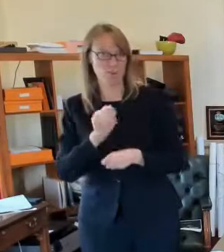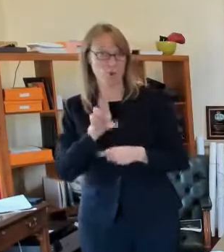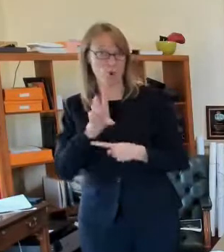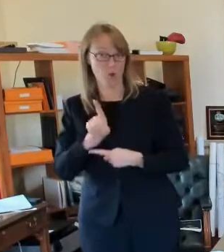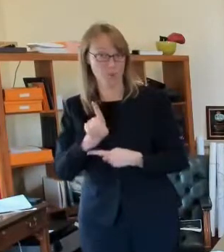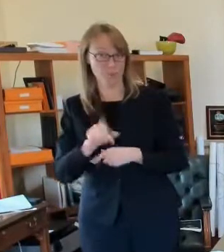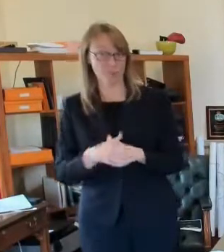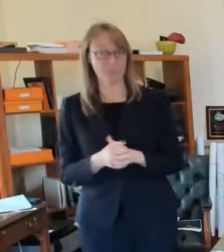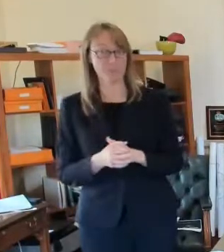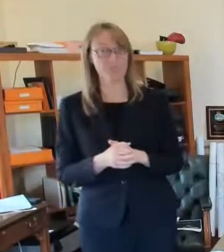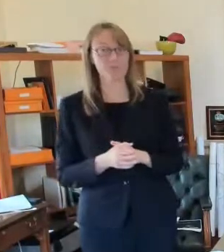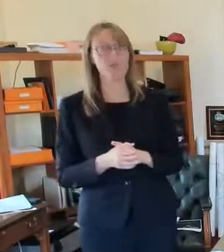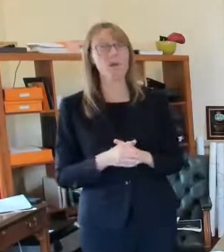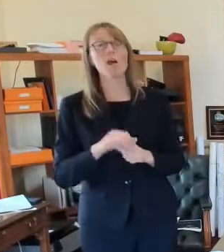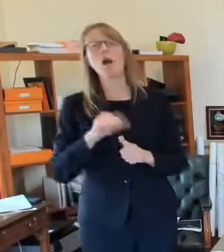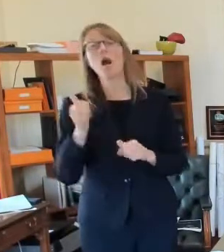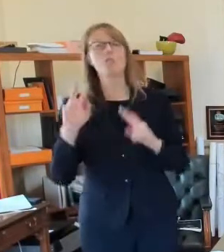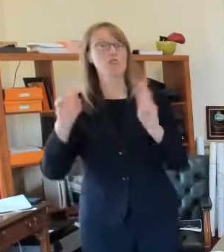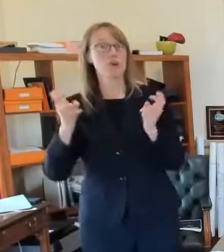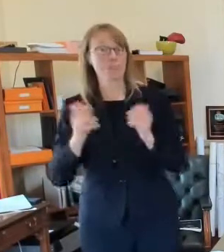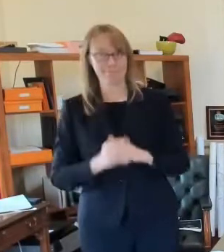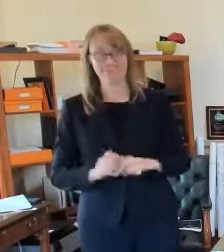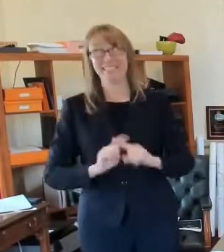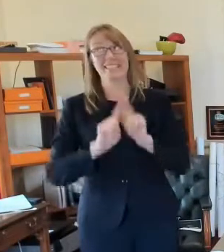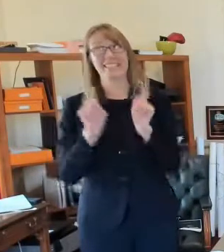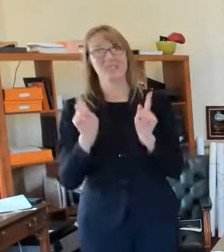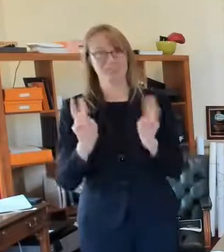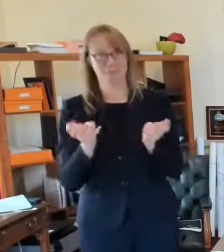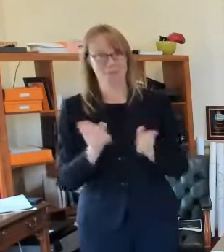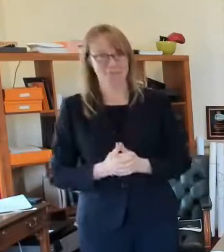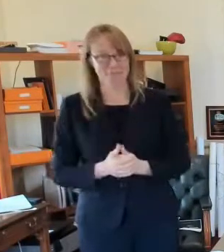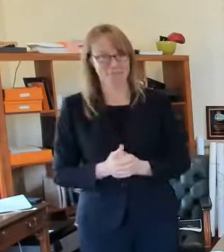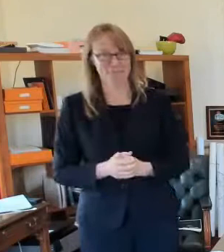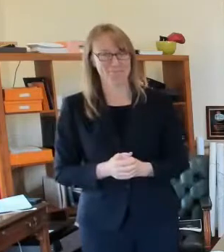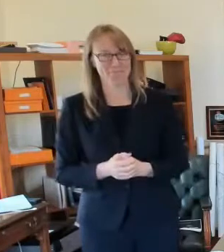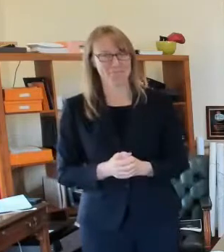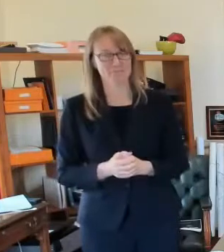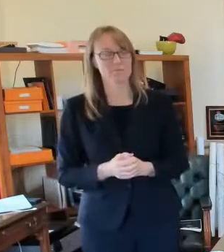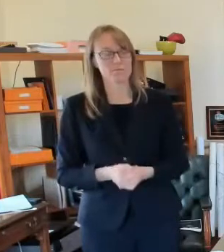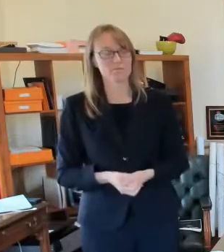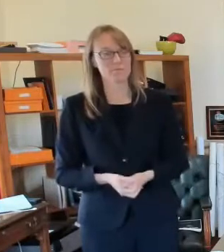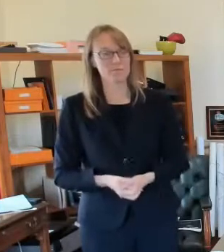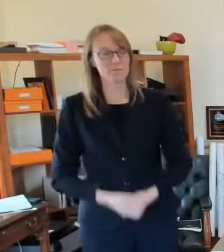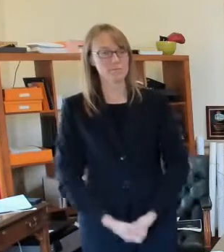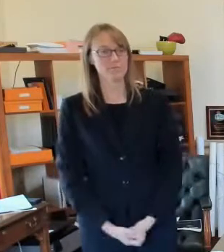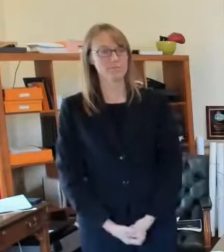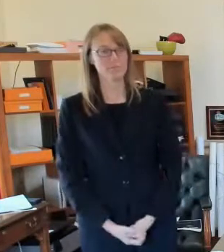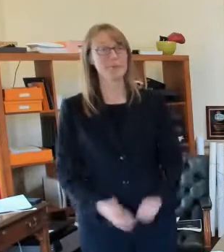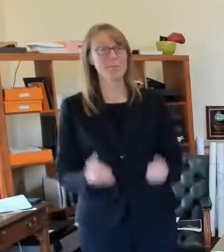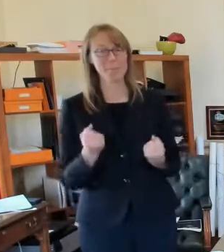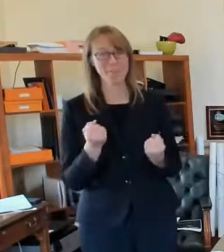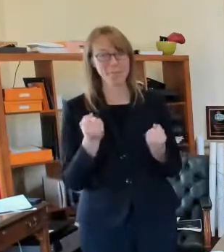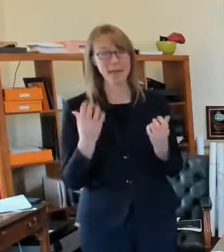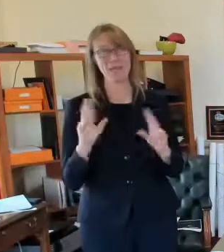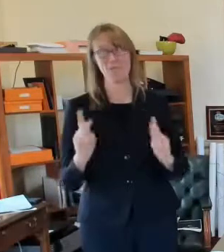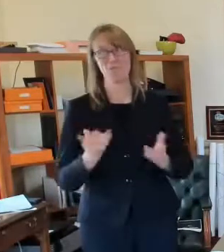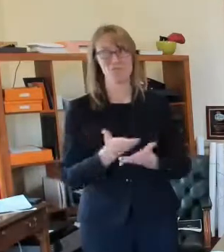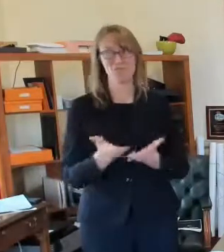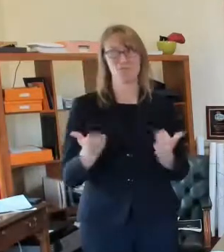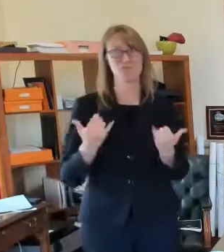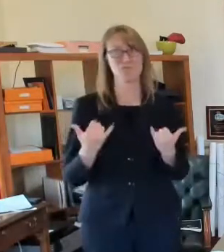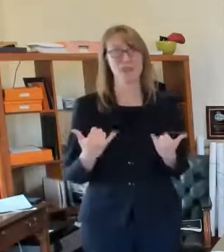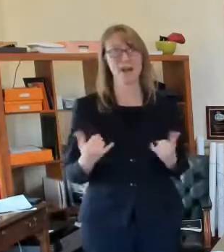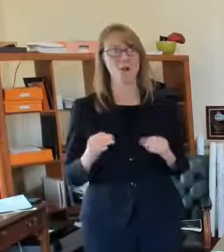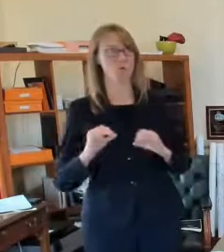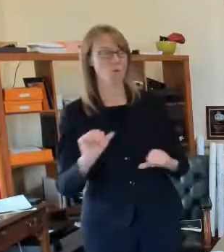subject entirely is that i know that there are a lot of people right now that are out of work or